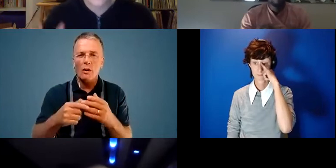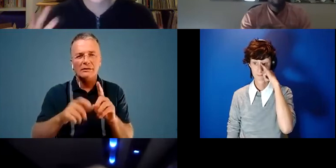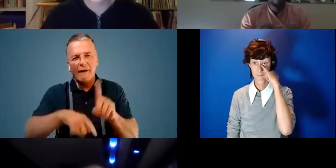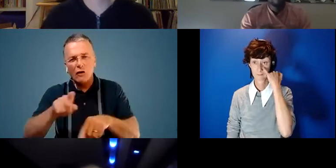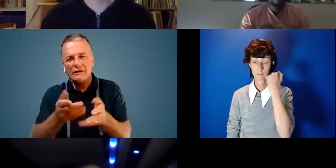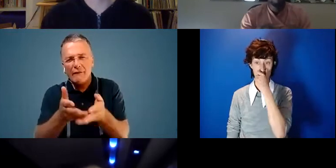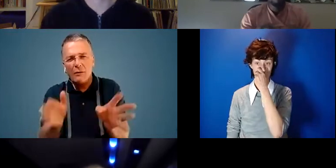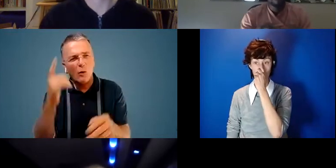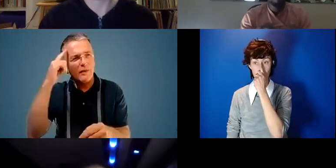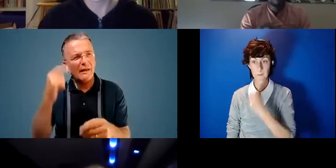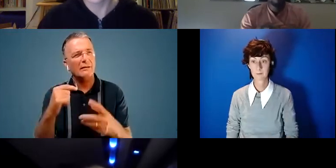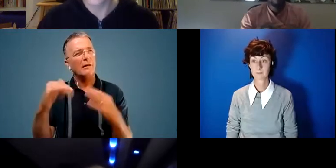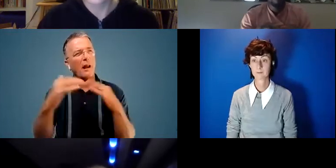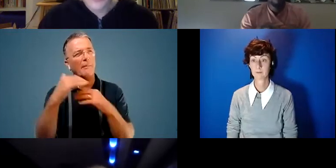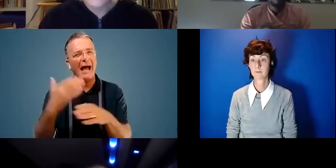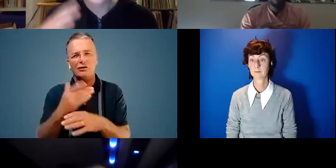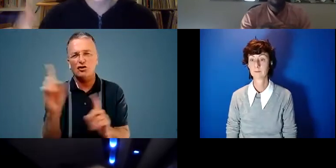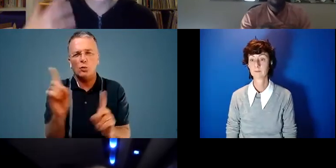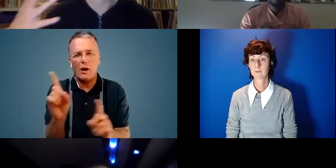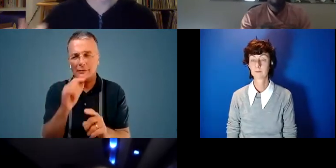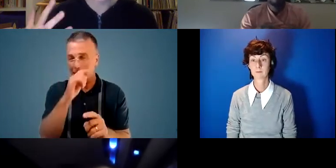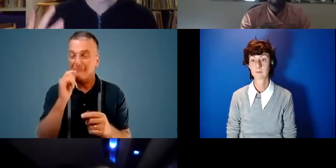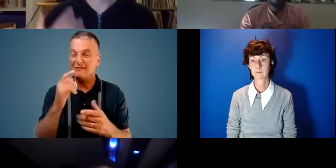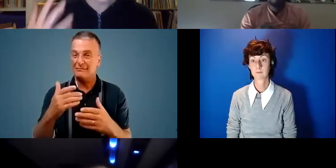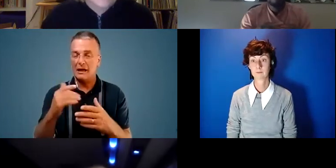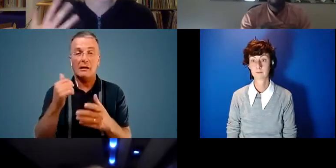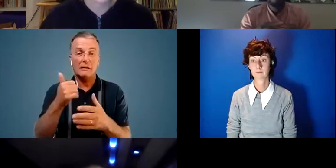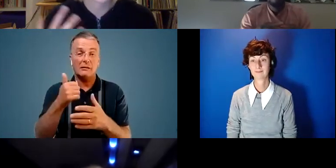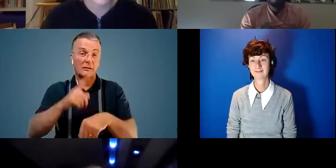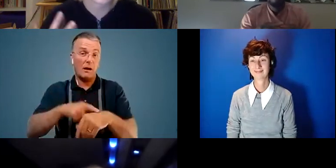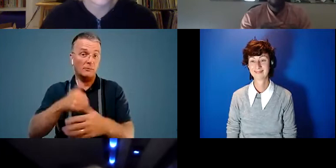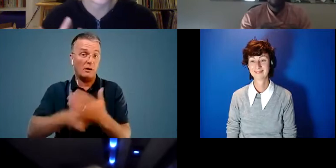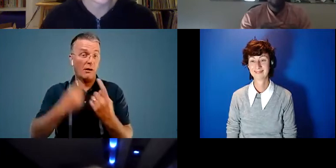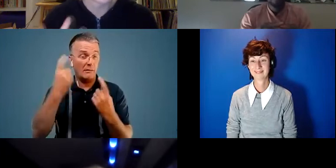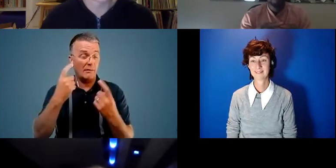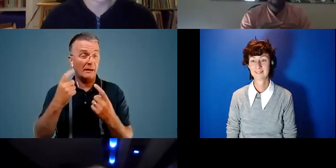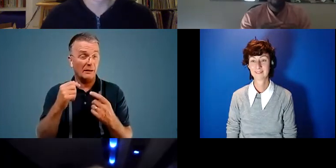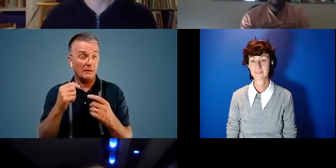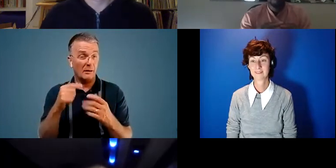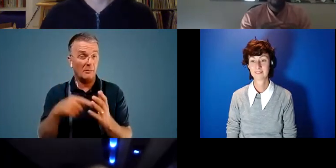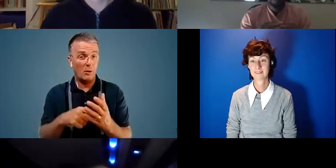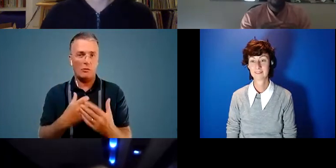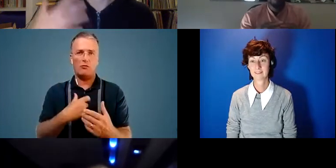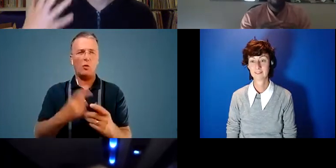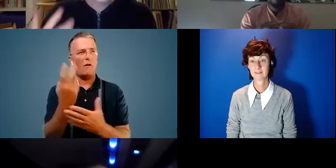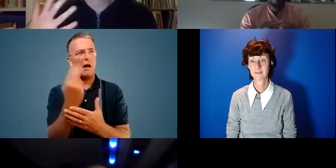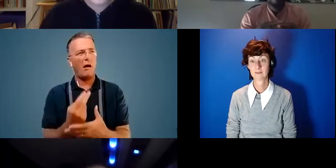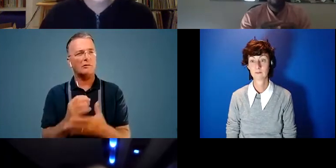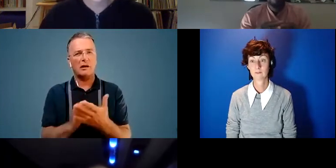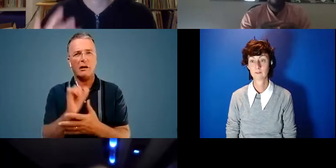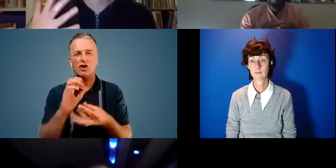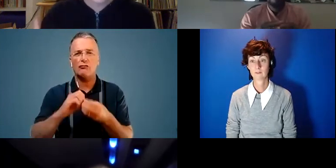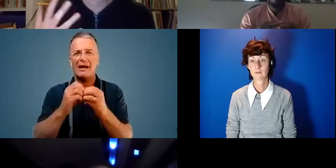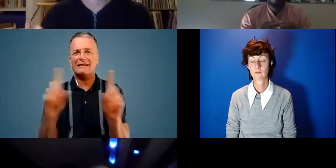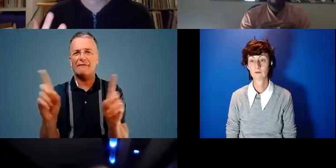we think about climate action as and it's time to start thinking seriously about the role of arts, culture and creativity as an essential